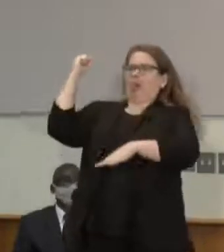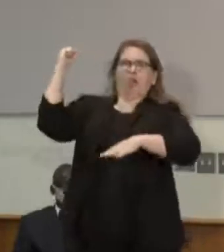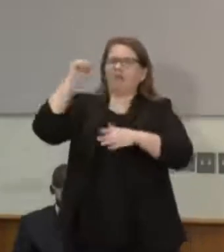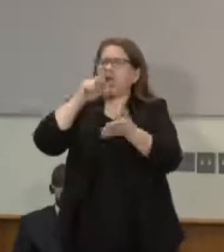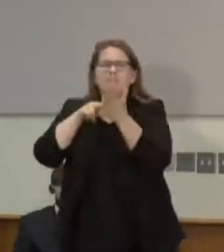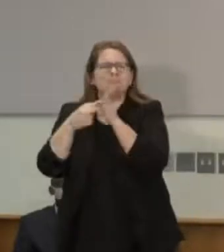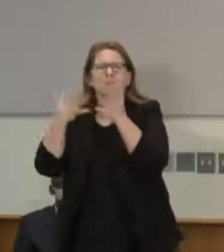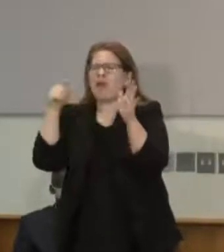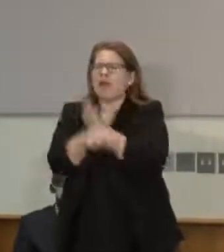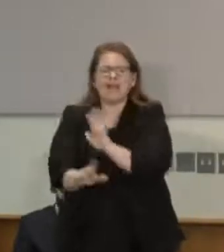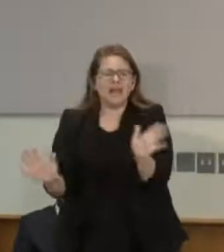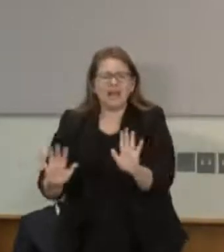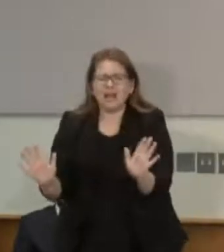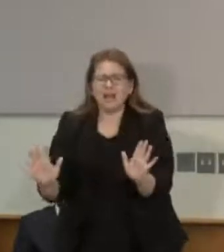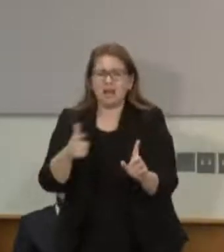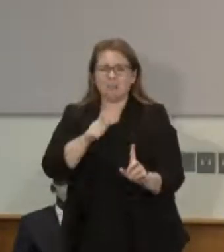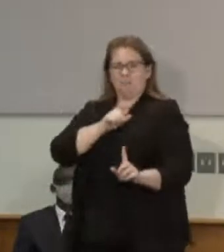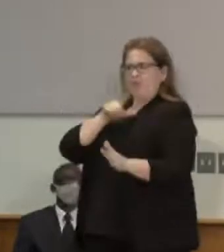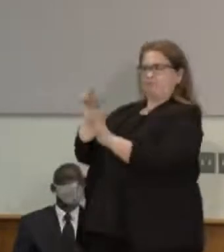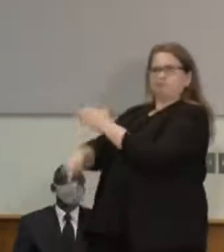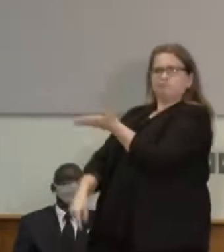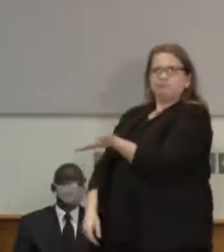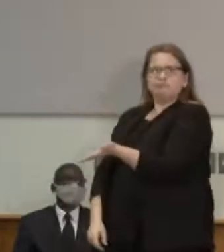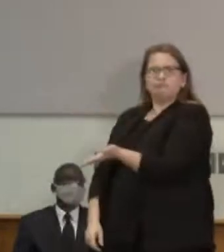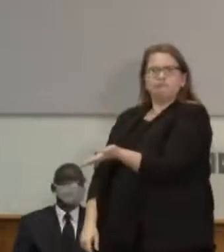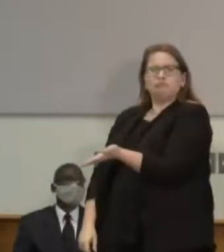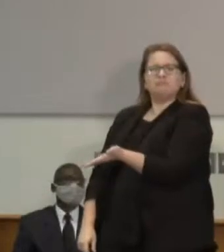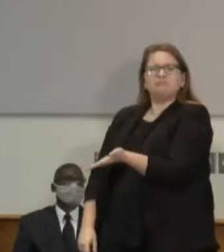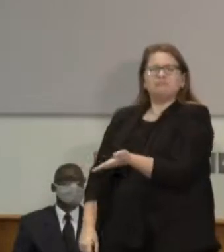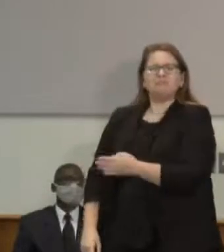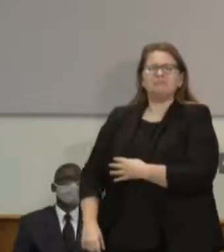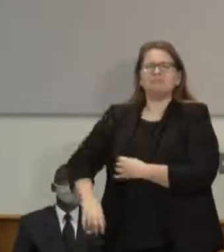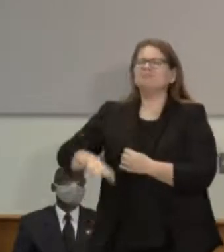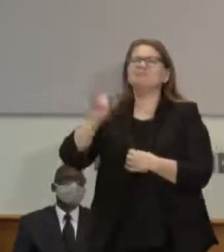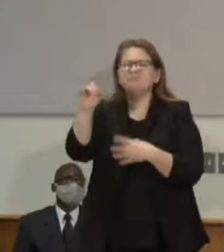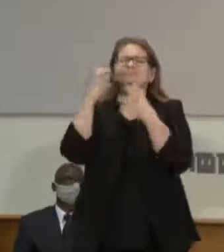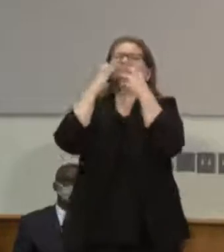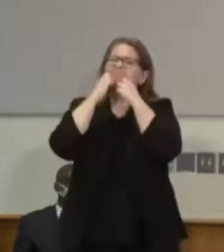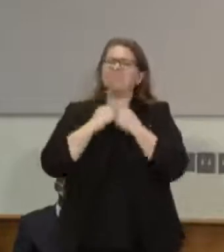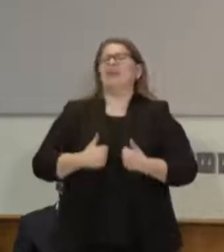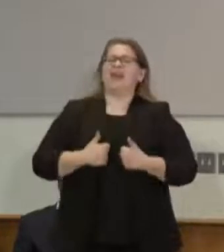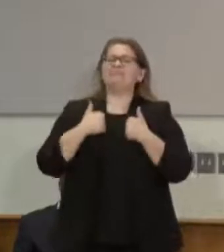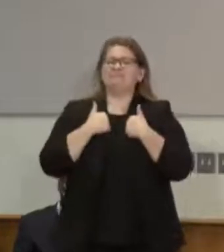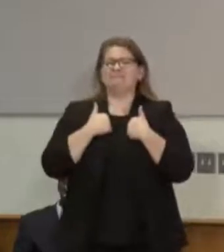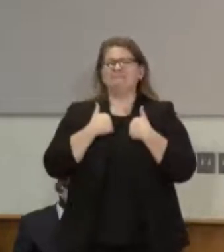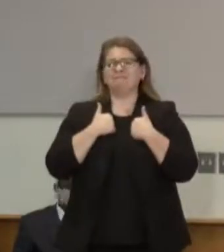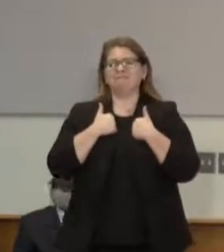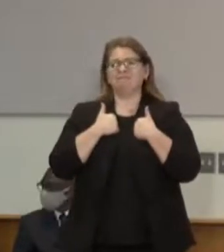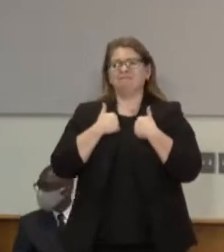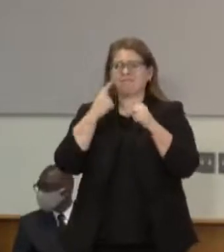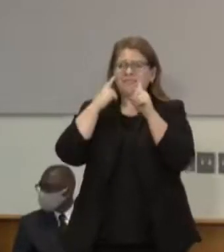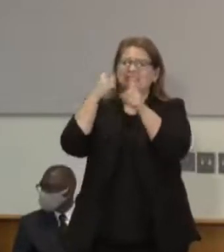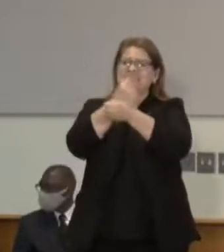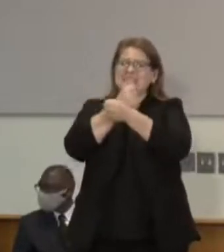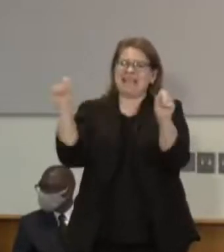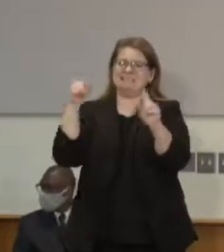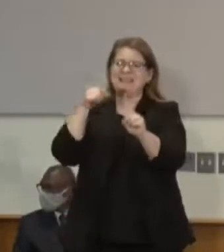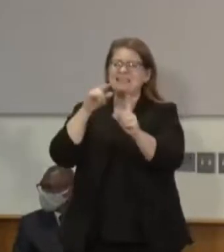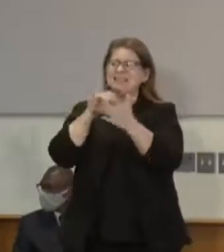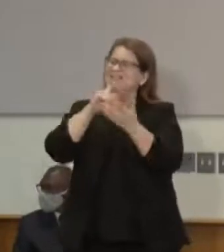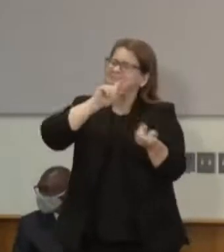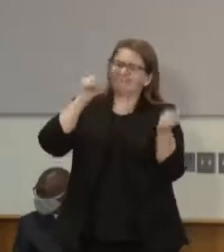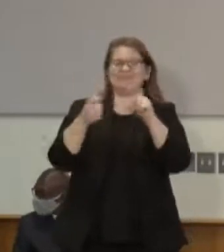But I think what this group has made very clear of, sanctity of life and a new way envisioning that. So if anybody wants to talk about how we blend some of this,